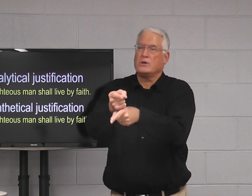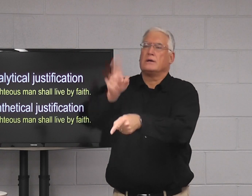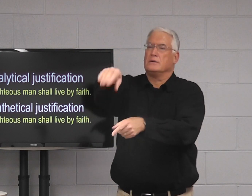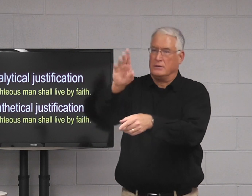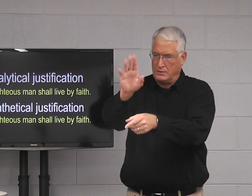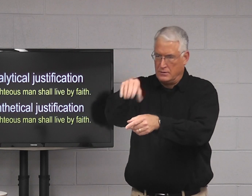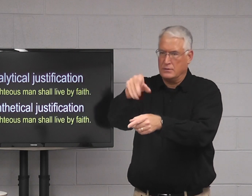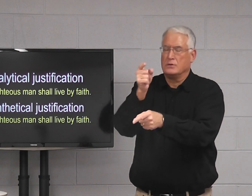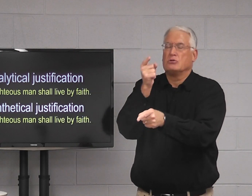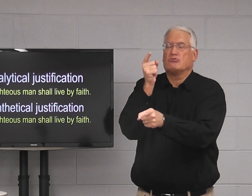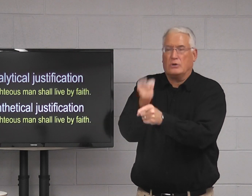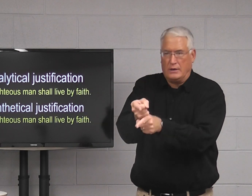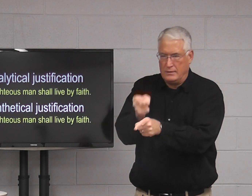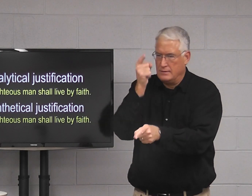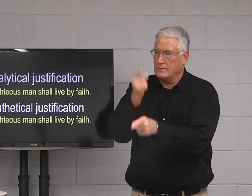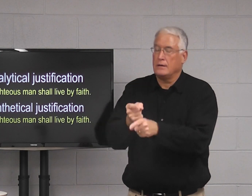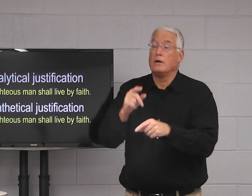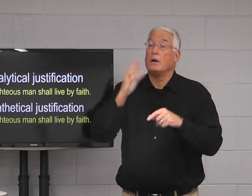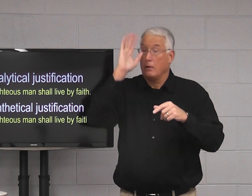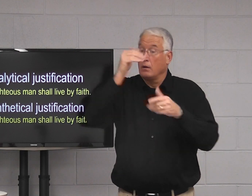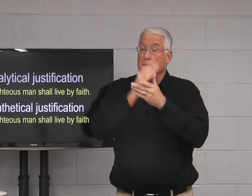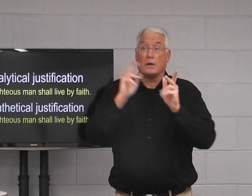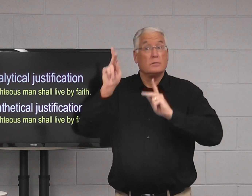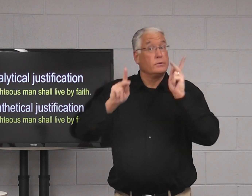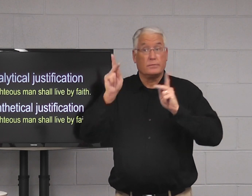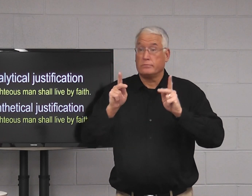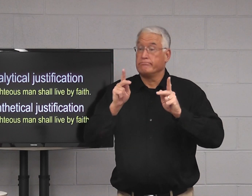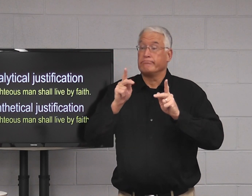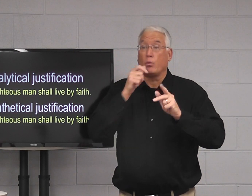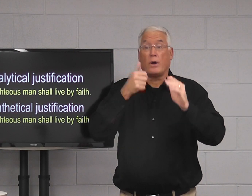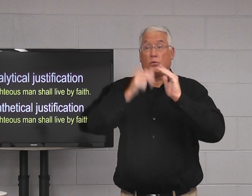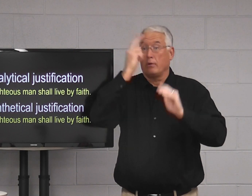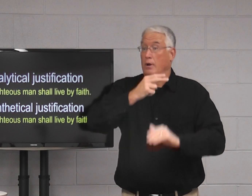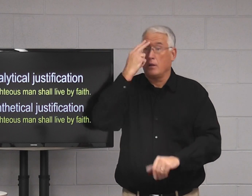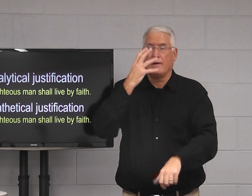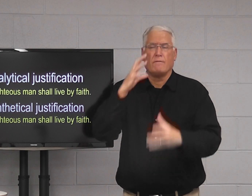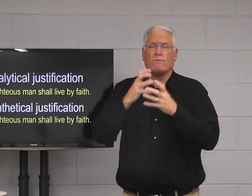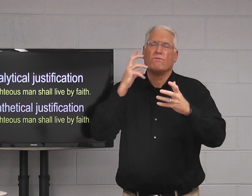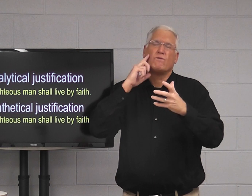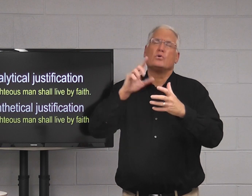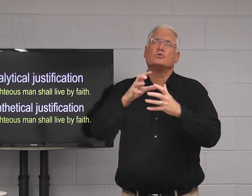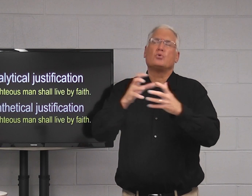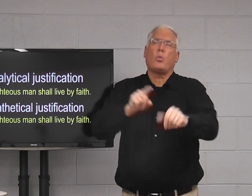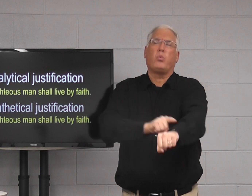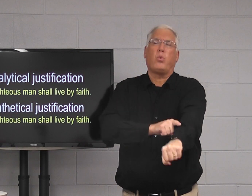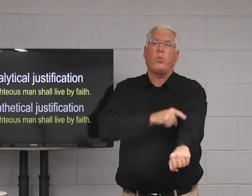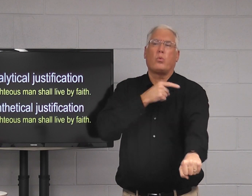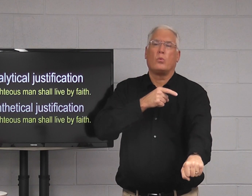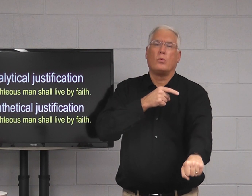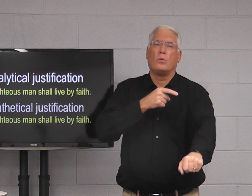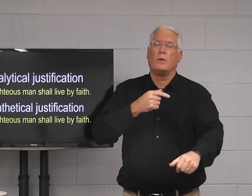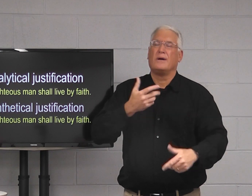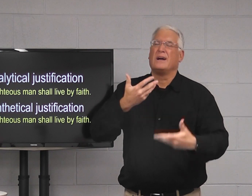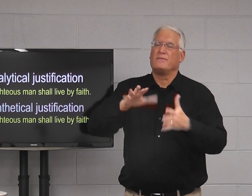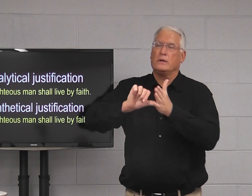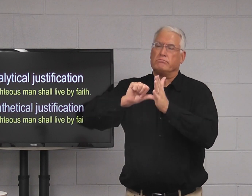and then I don't agree with you. But some people who are under Catholicism for such a long